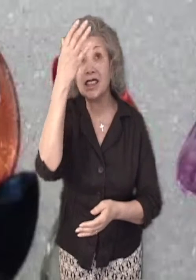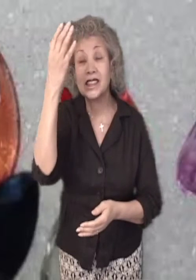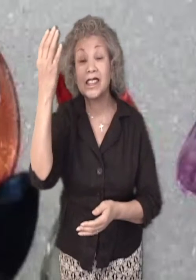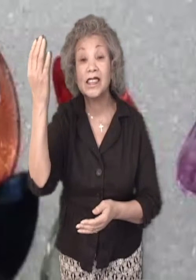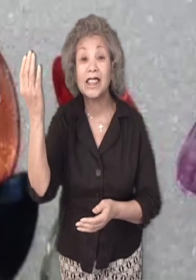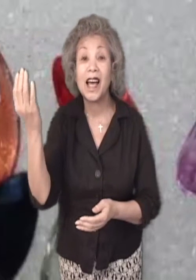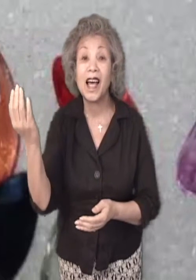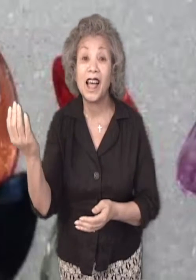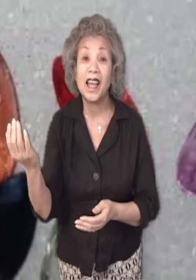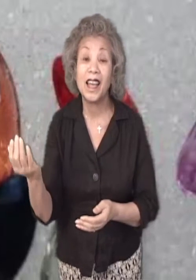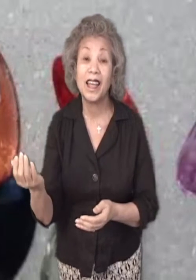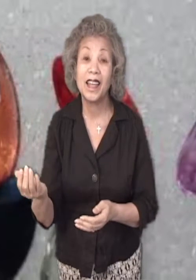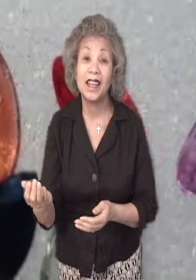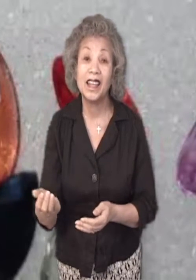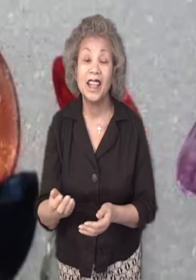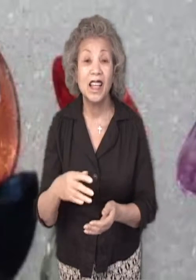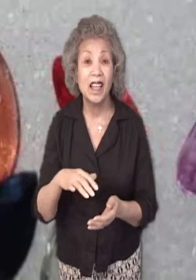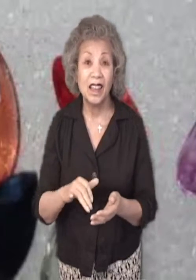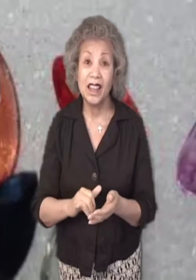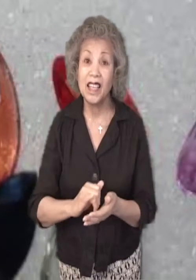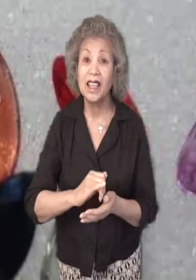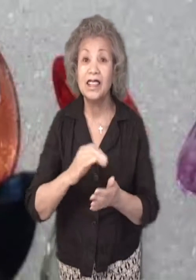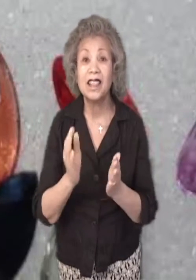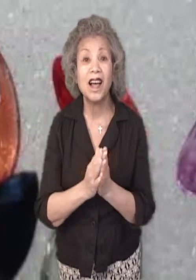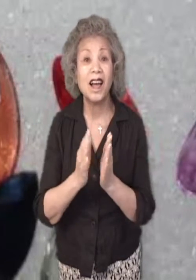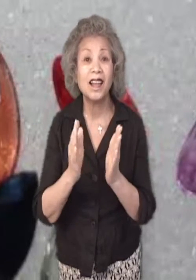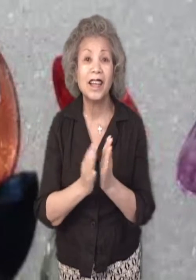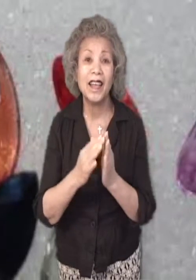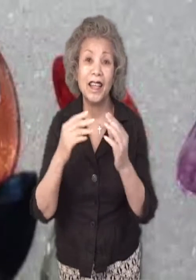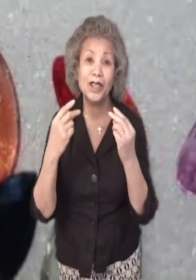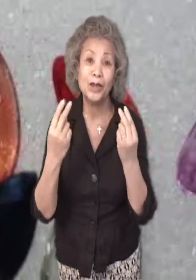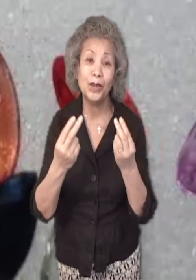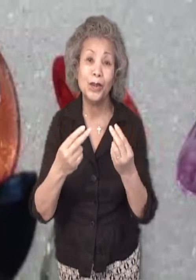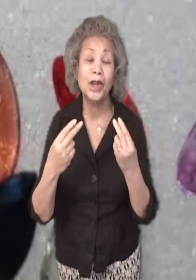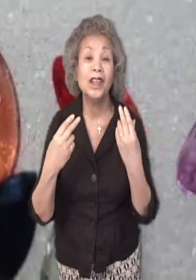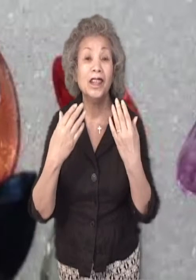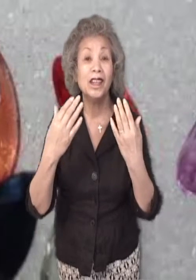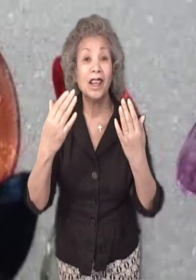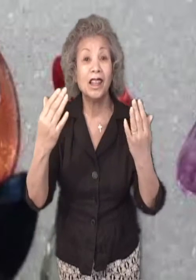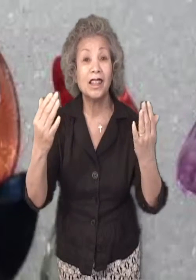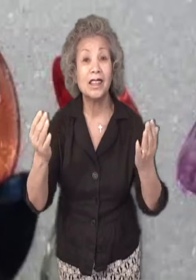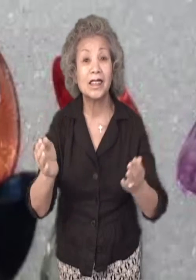the sky, these hallelujahs